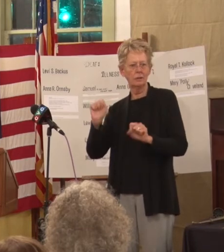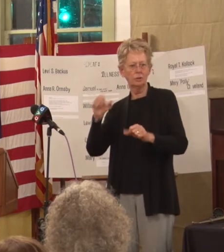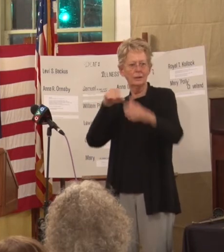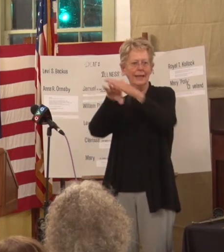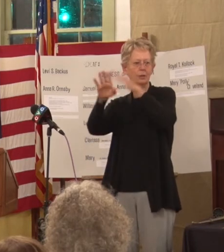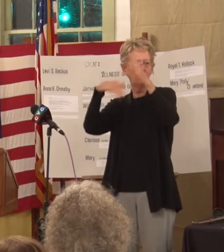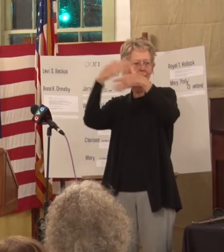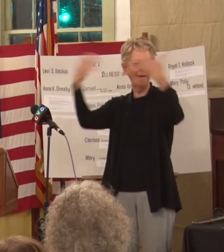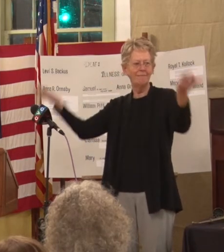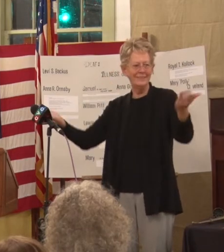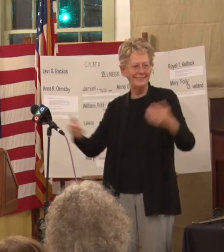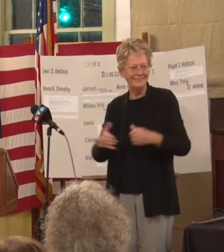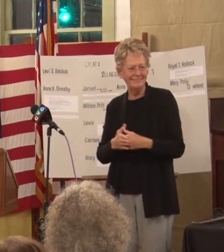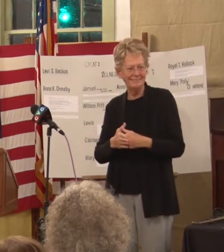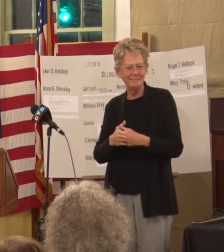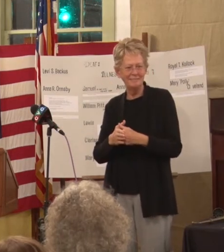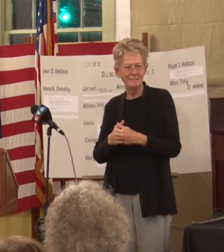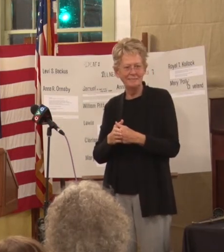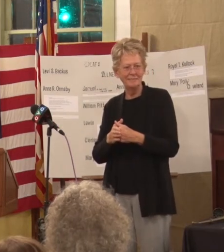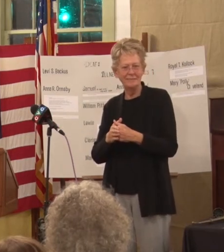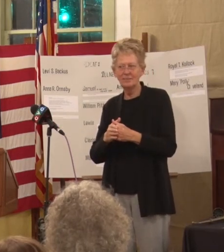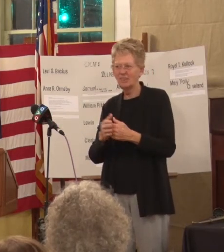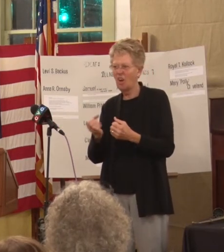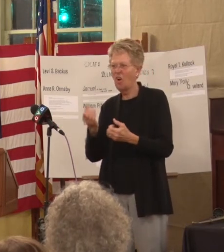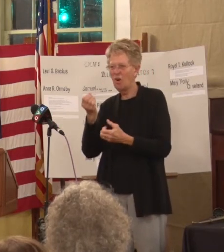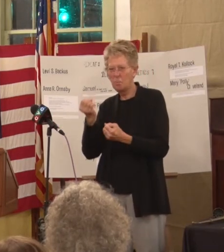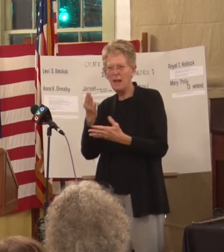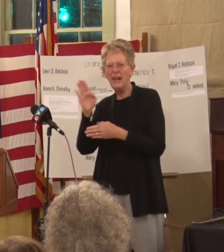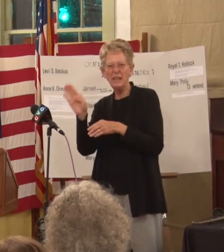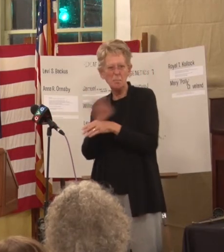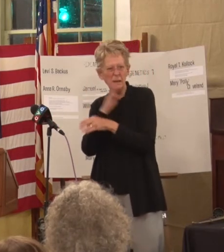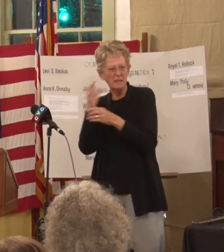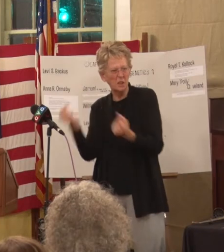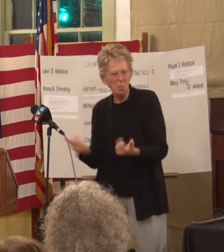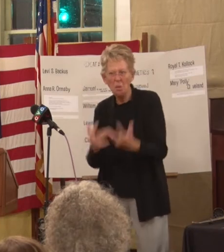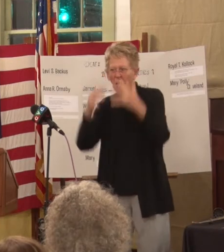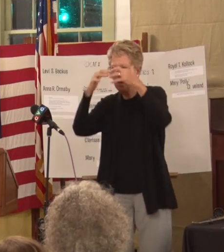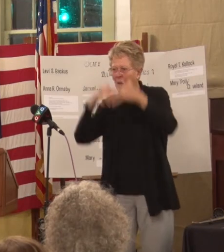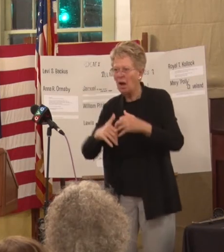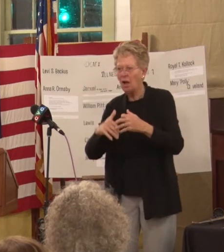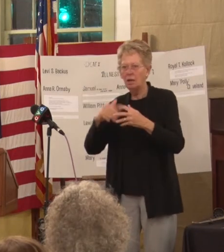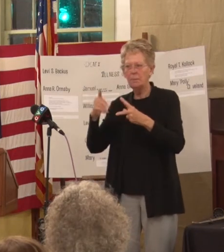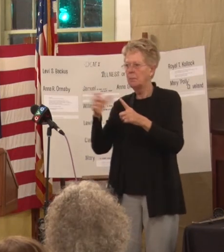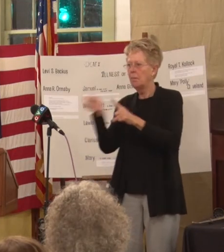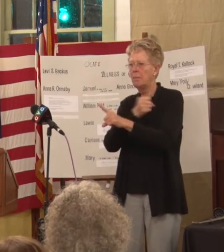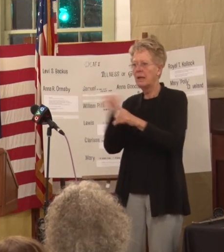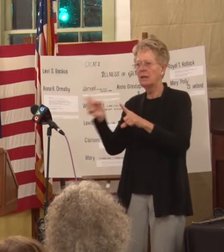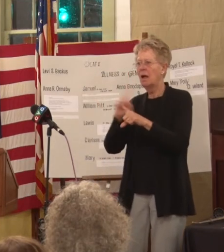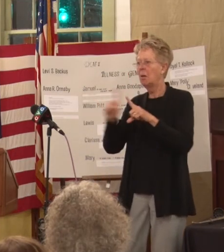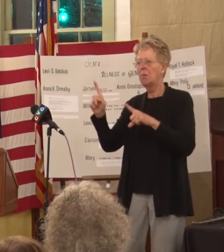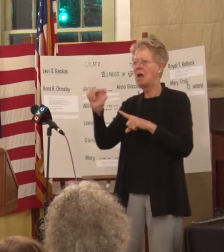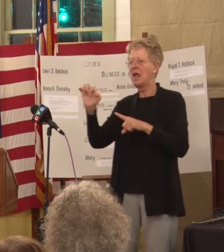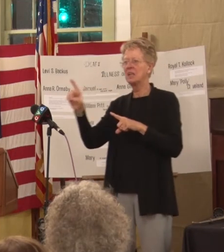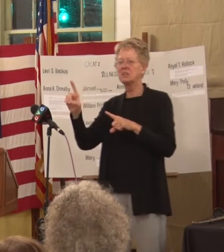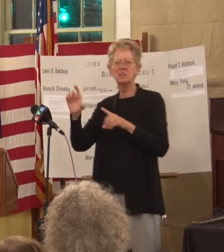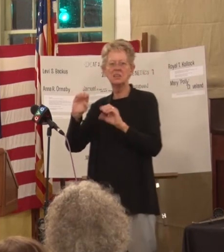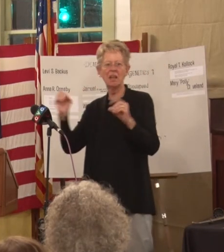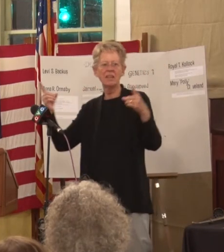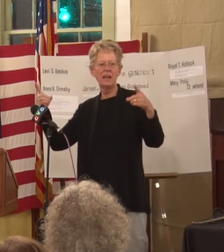businesses were being burnt and people were getting beaten up and everything nothing ever happened to the exile because of that